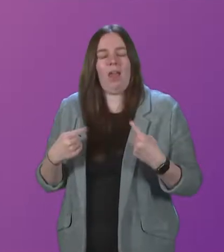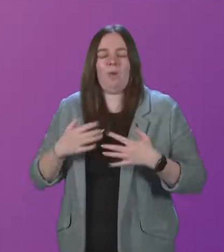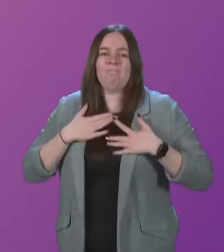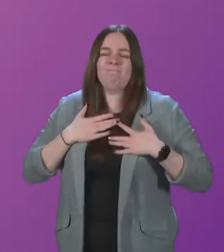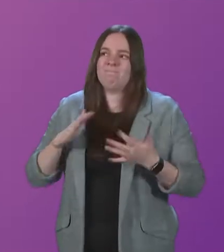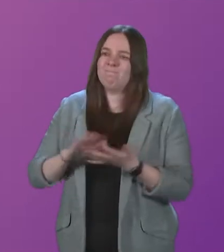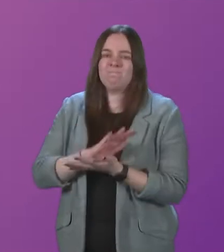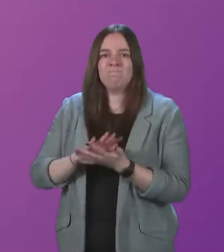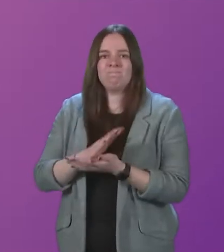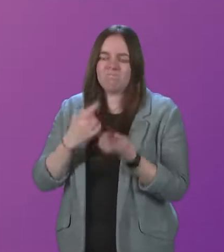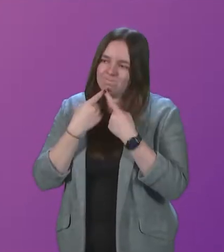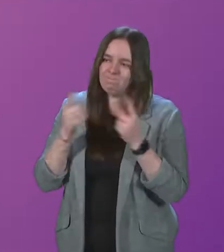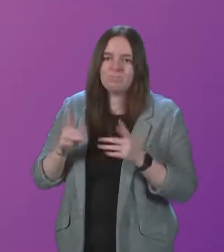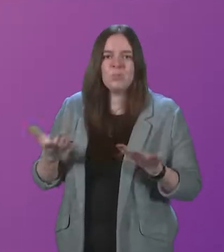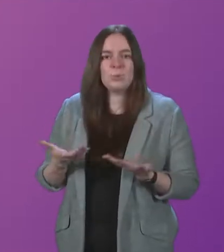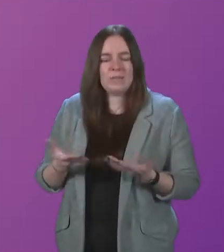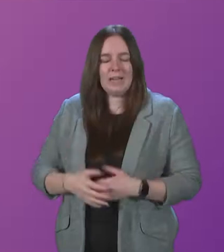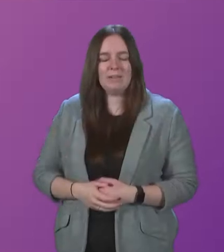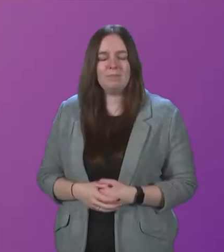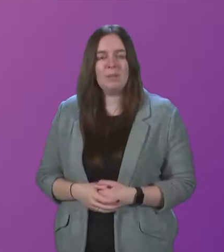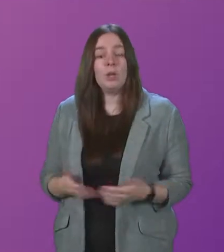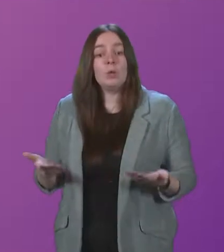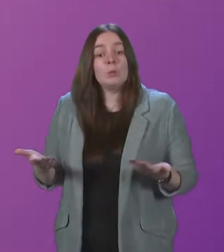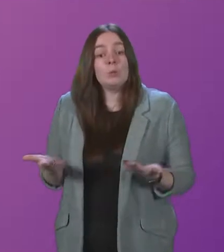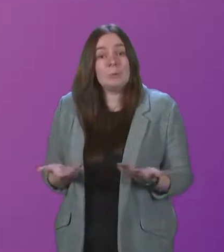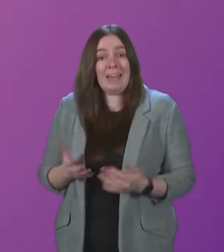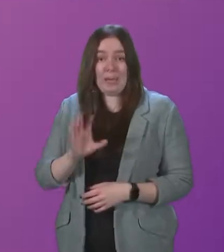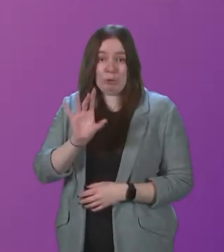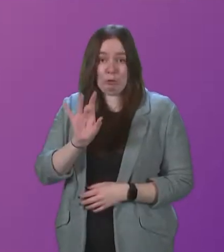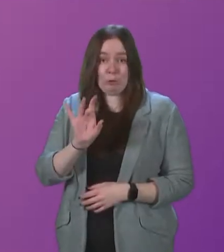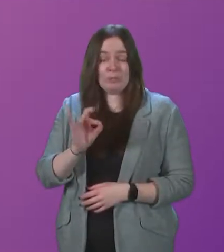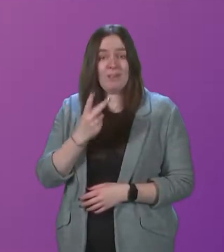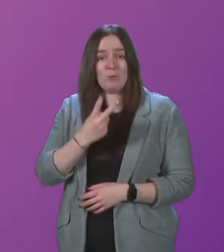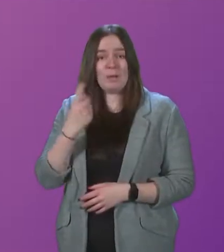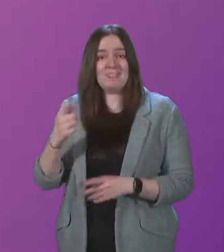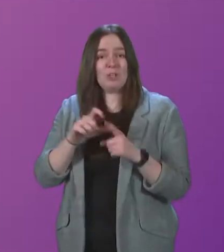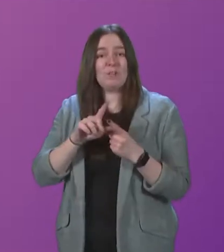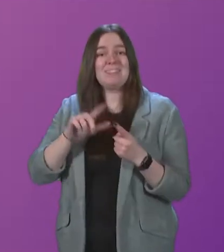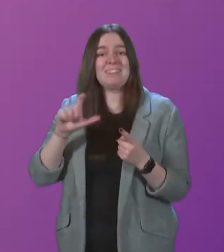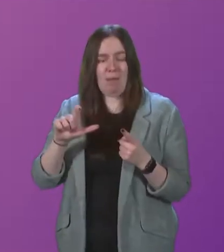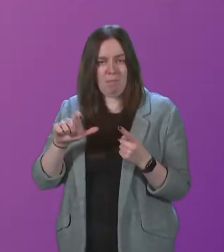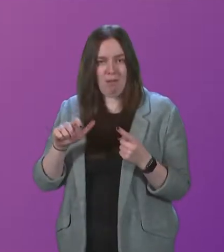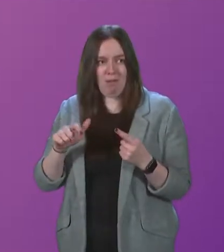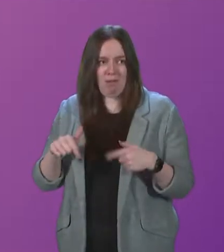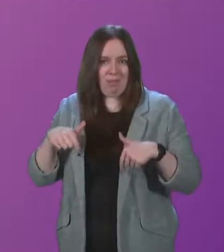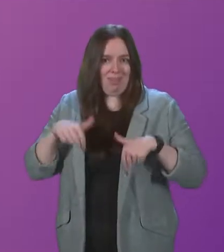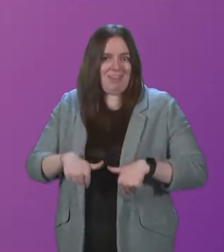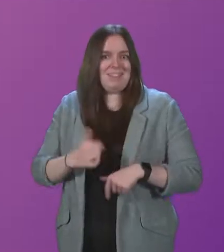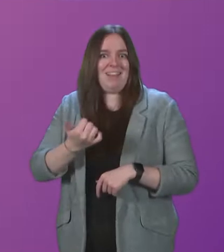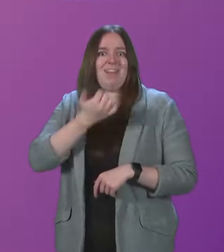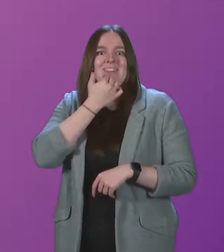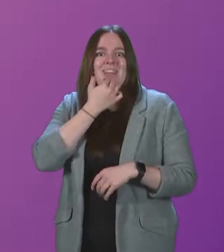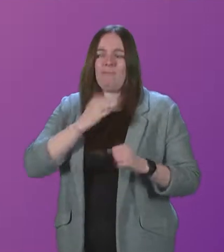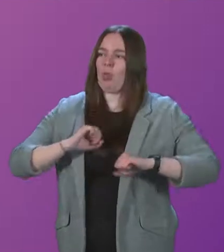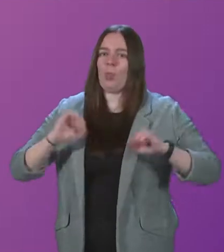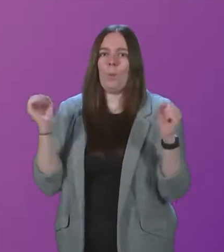sharing with you today. Today is Tuesday, the 21st of December. This is the day of the